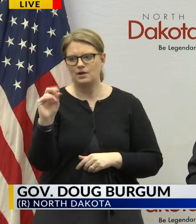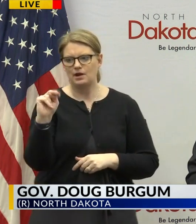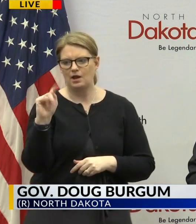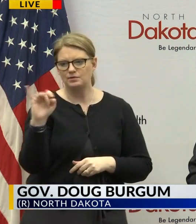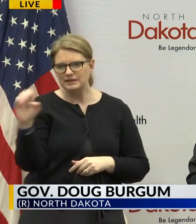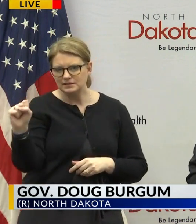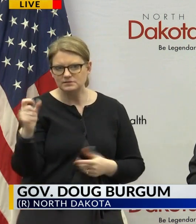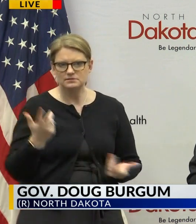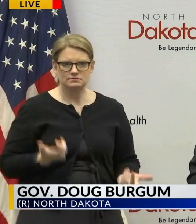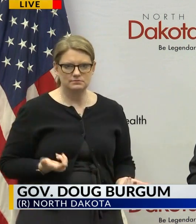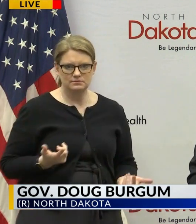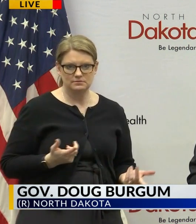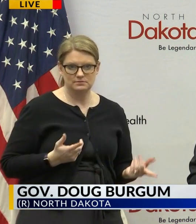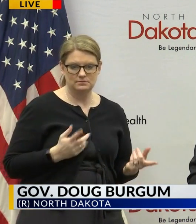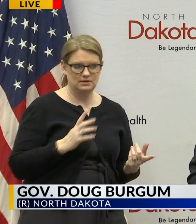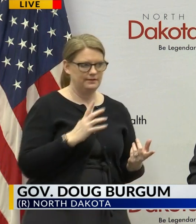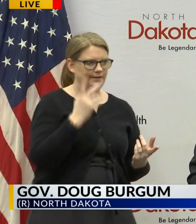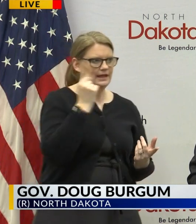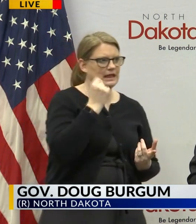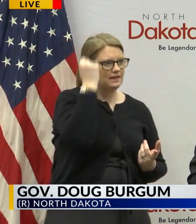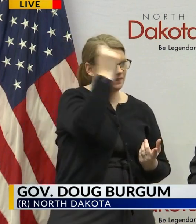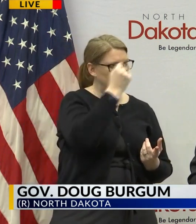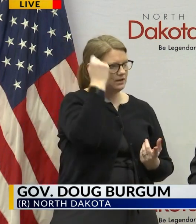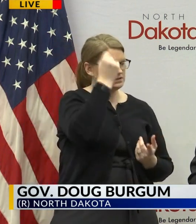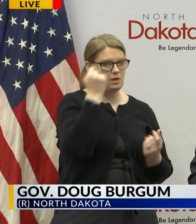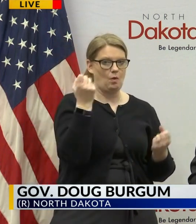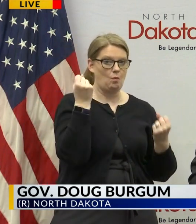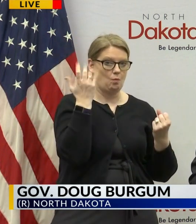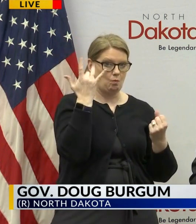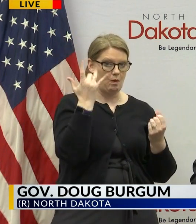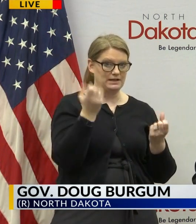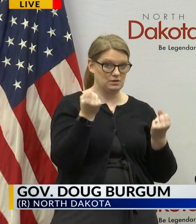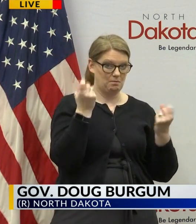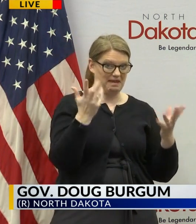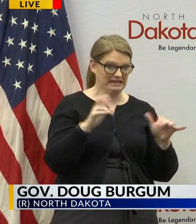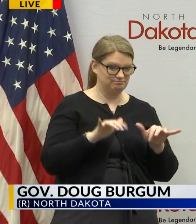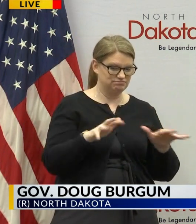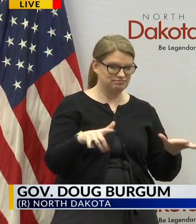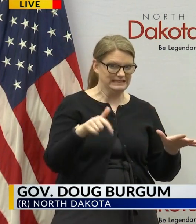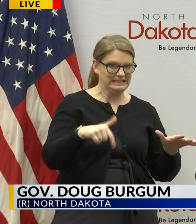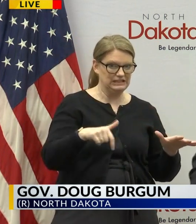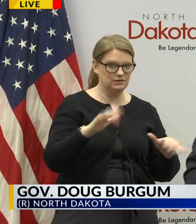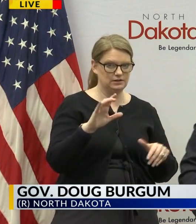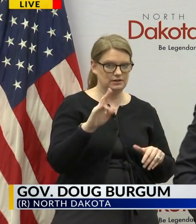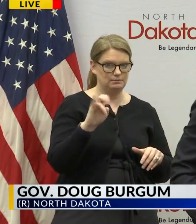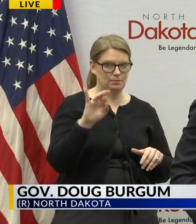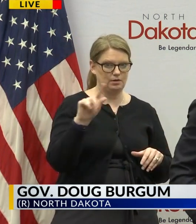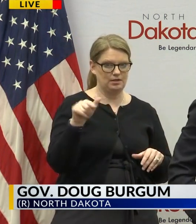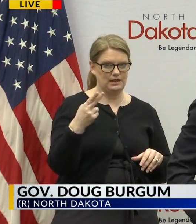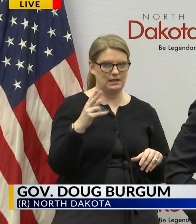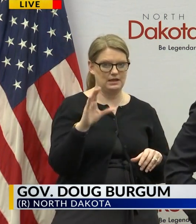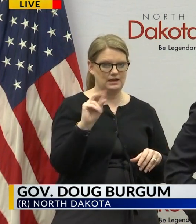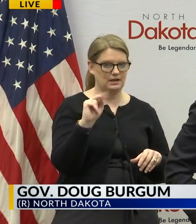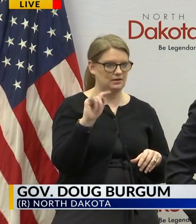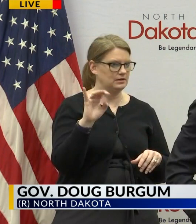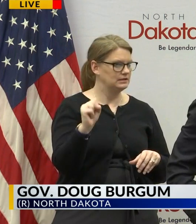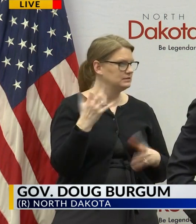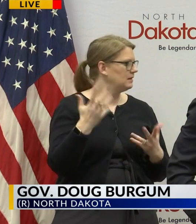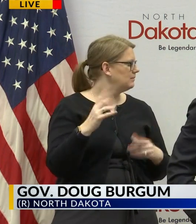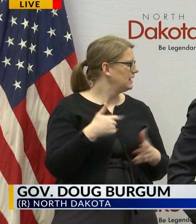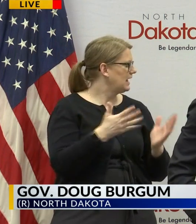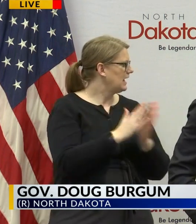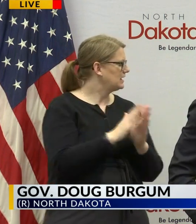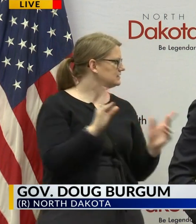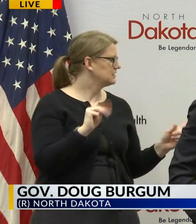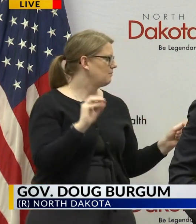do i have a theory about uh about why so many cases in burleigh morton versus others and rather than me conjecture a theory i might look to molly